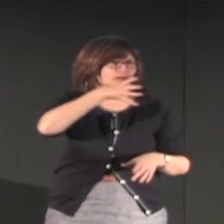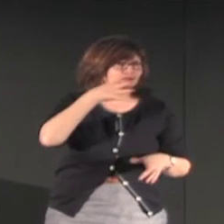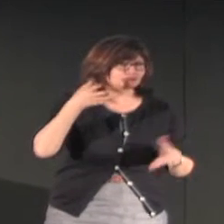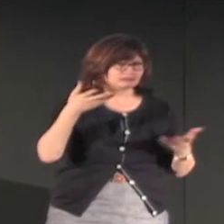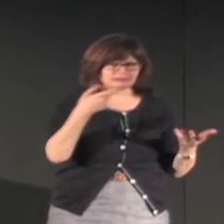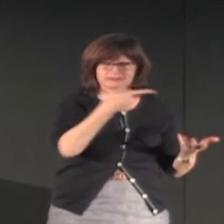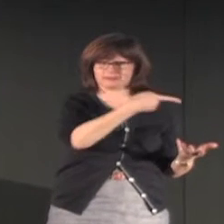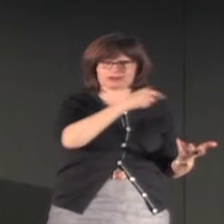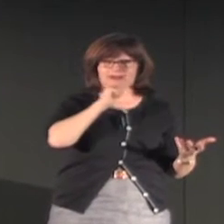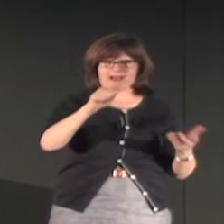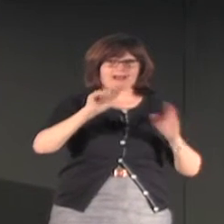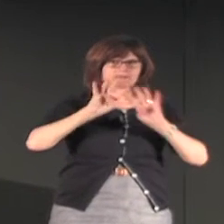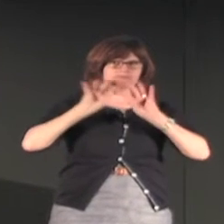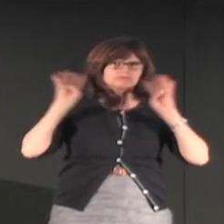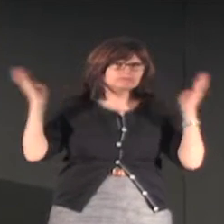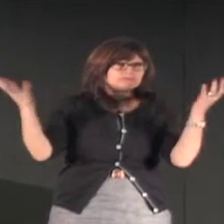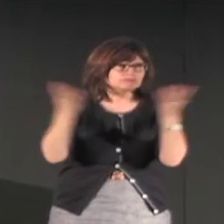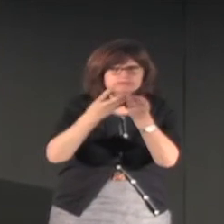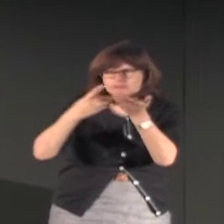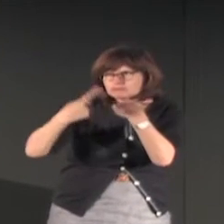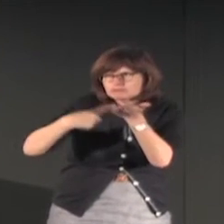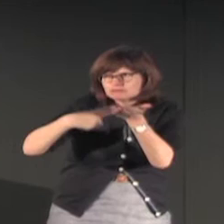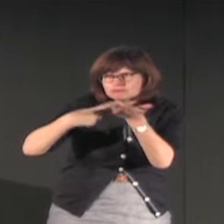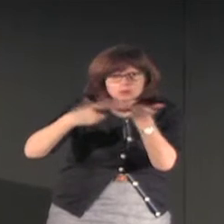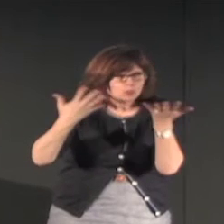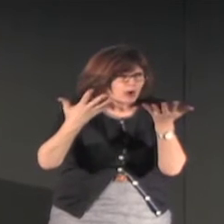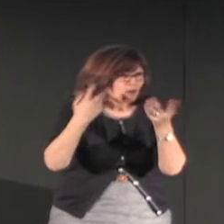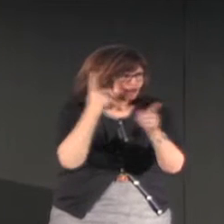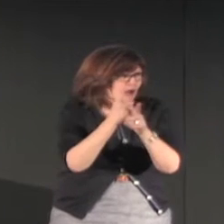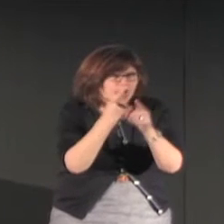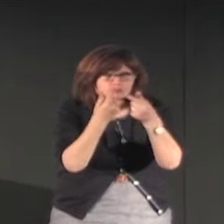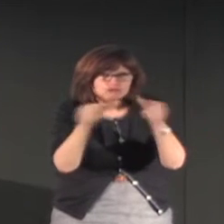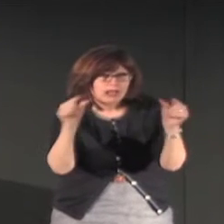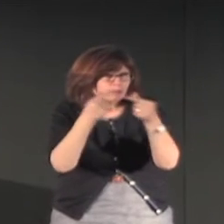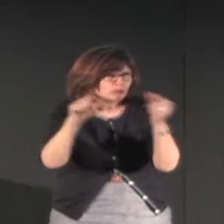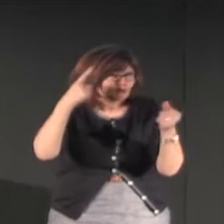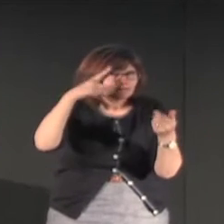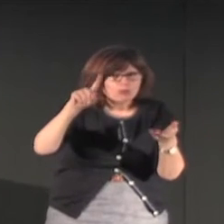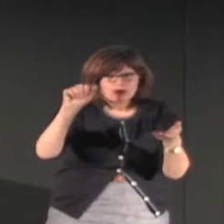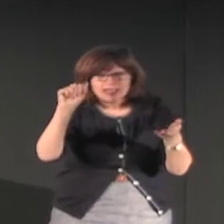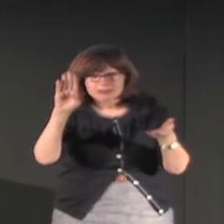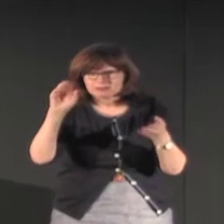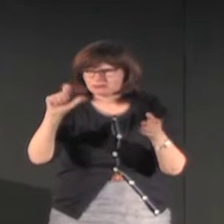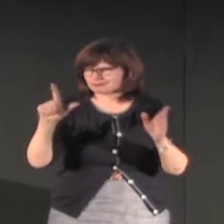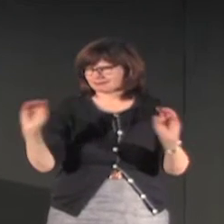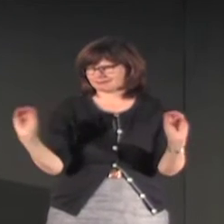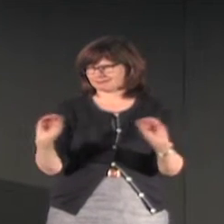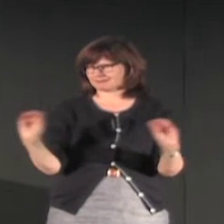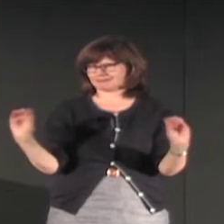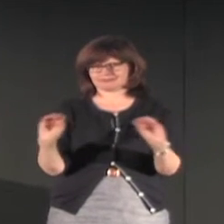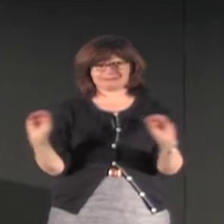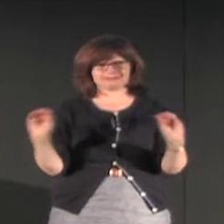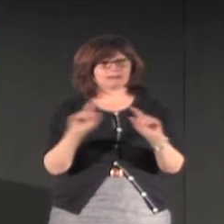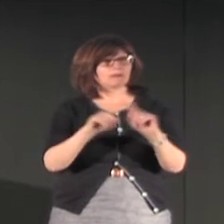there they are in their rural lifestyle I mean taking care of their herds and their animals they are not sitting in groups discussing what's